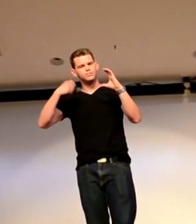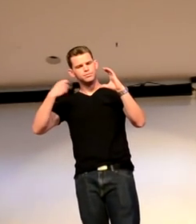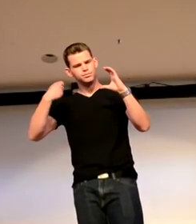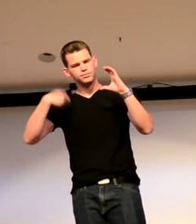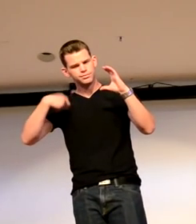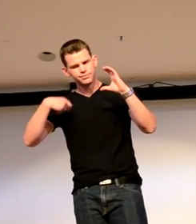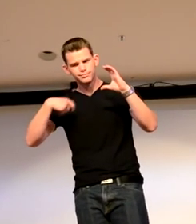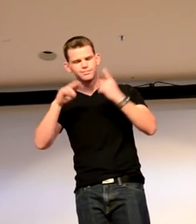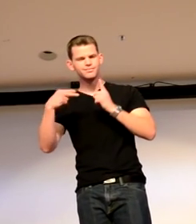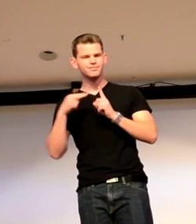filming. Yeah.